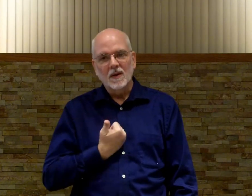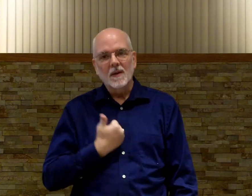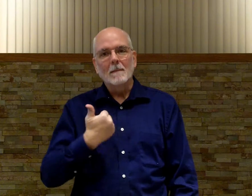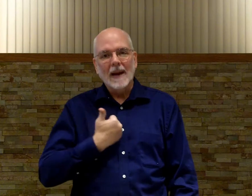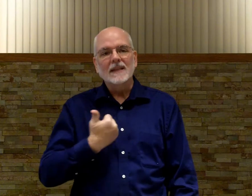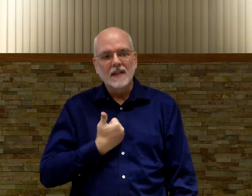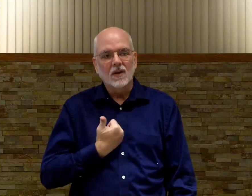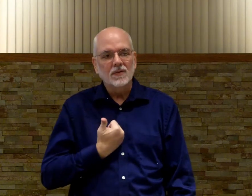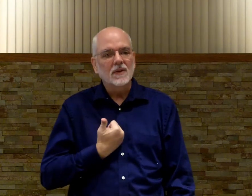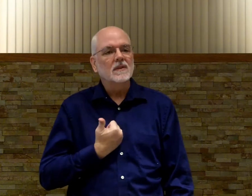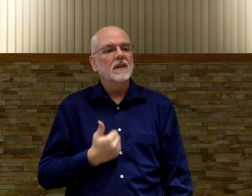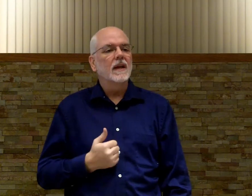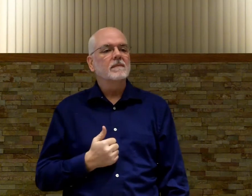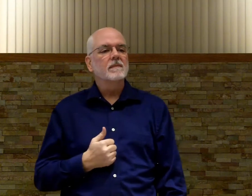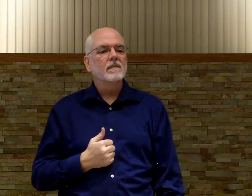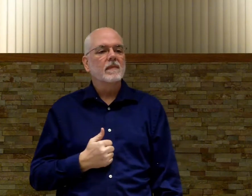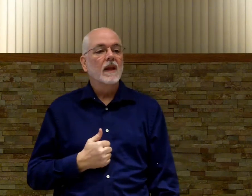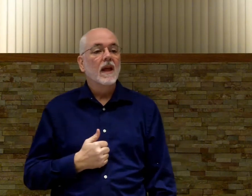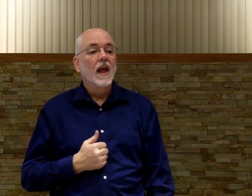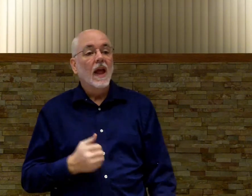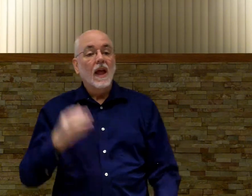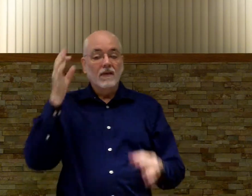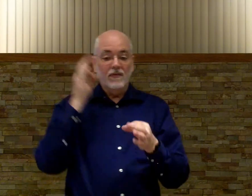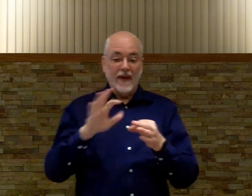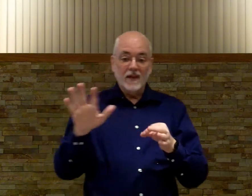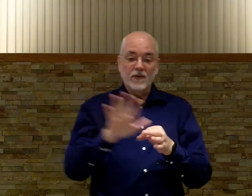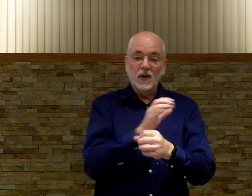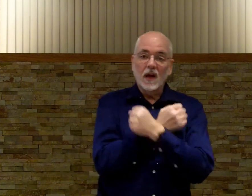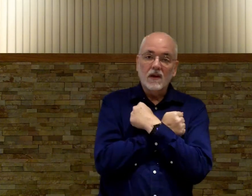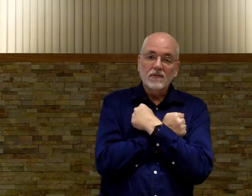myself okay faithful love